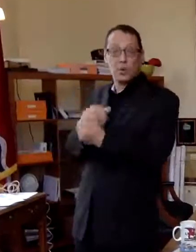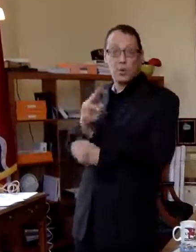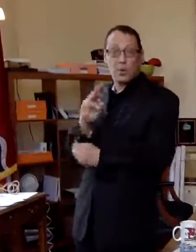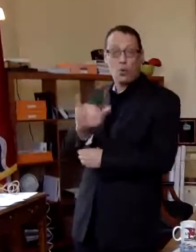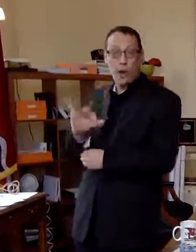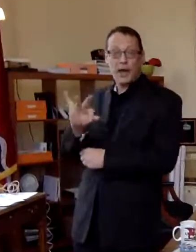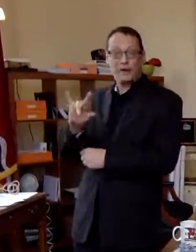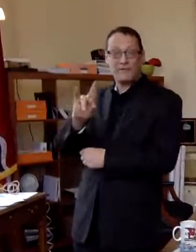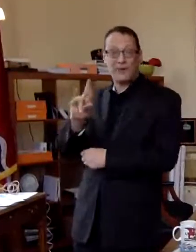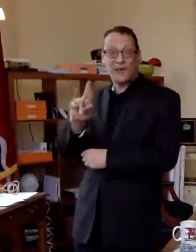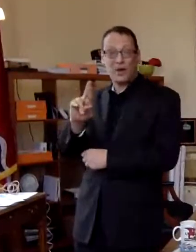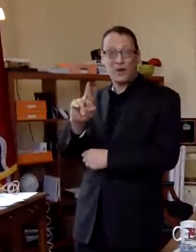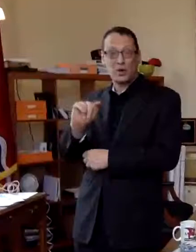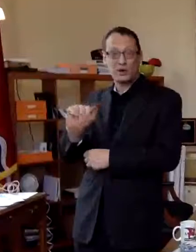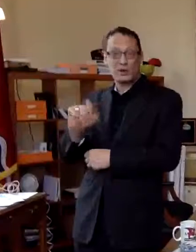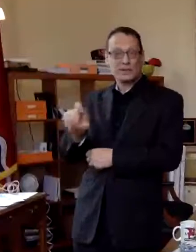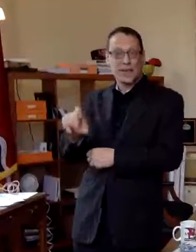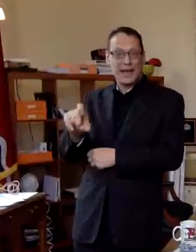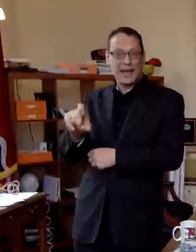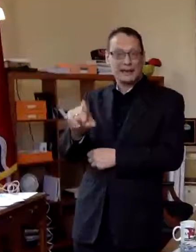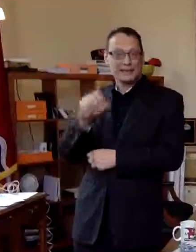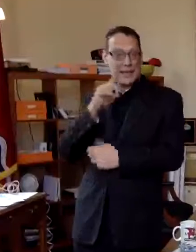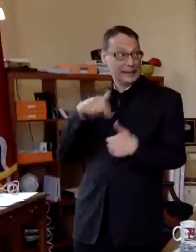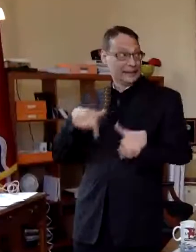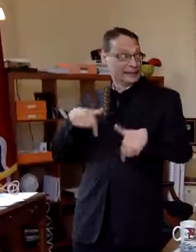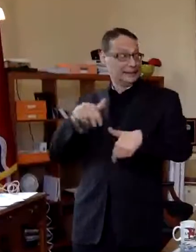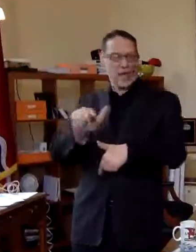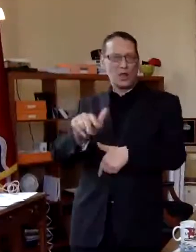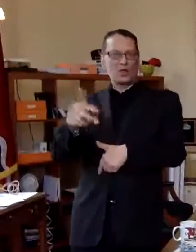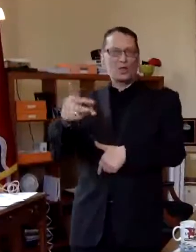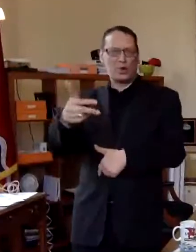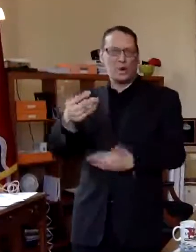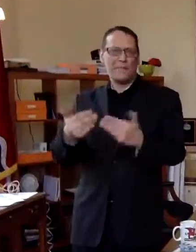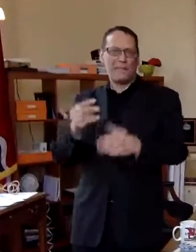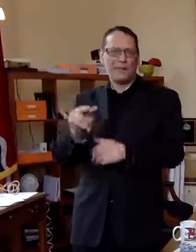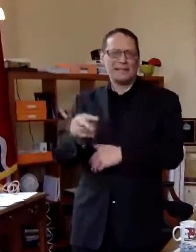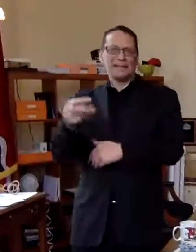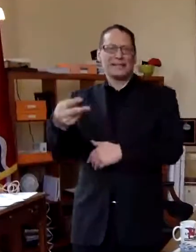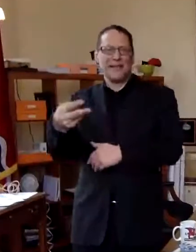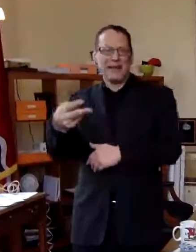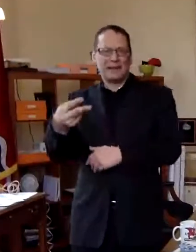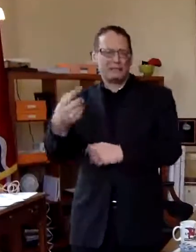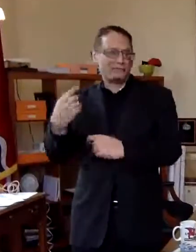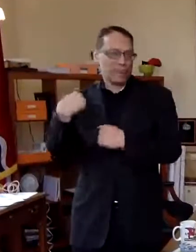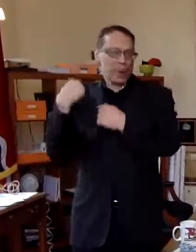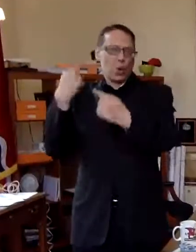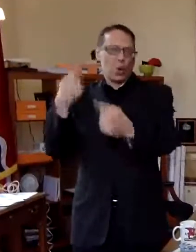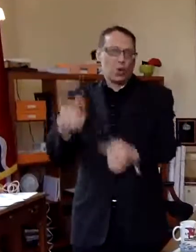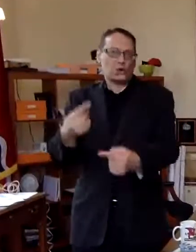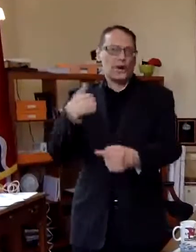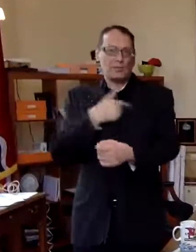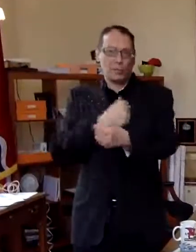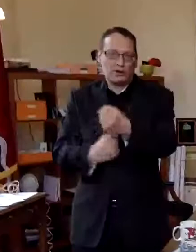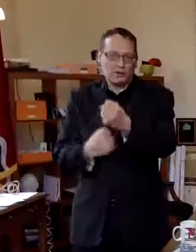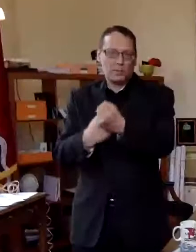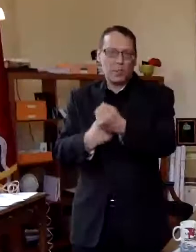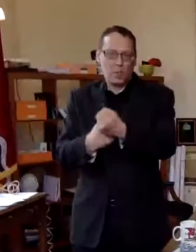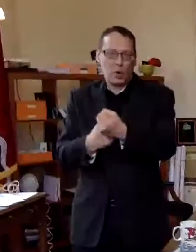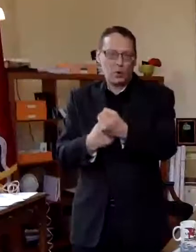for this i think this must be the third year maybe it's only the second but it seems like for a long time and we have been lobbying